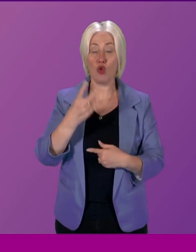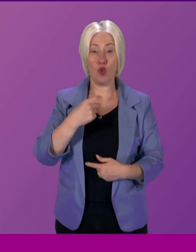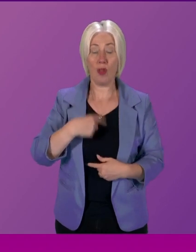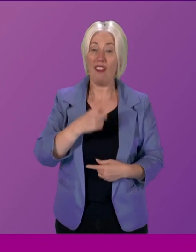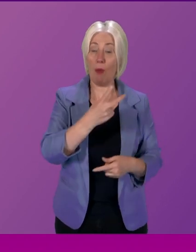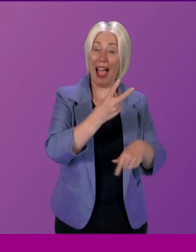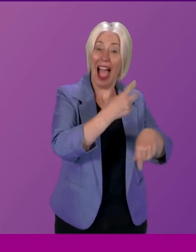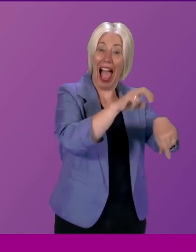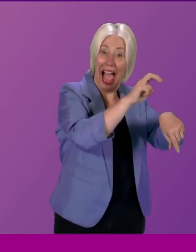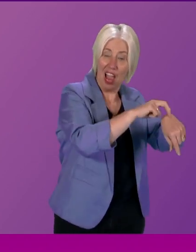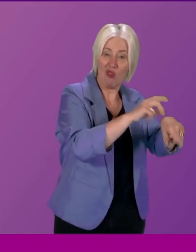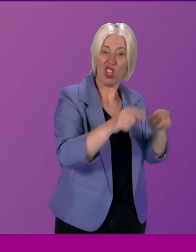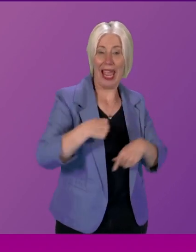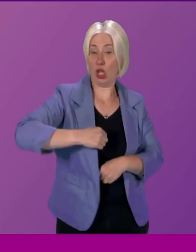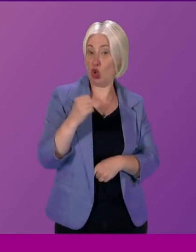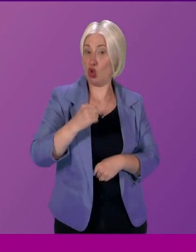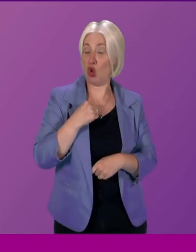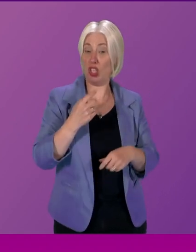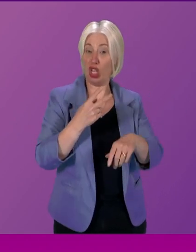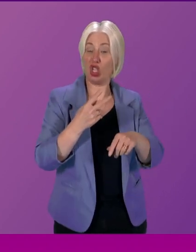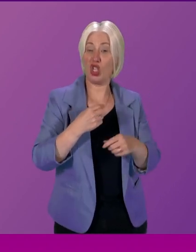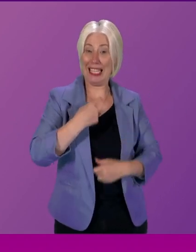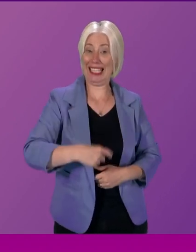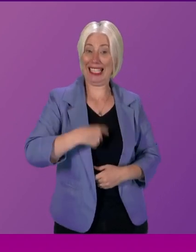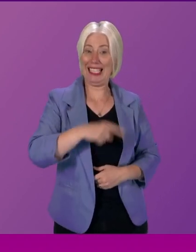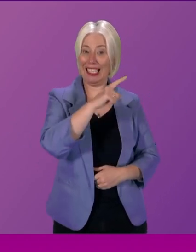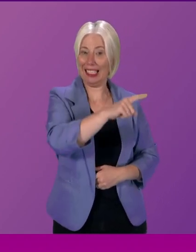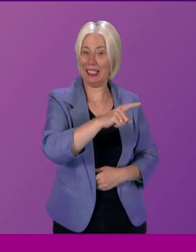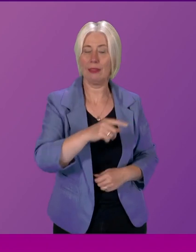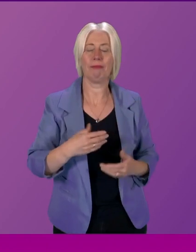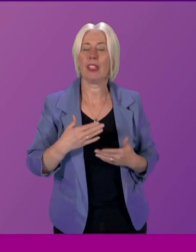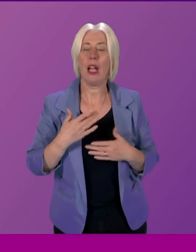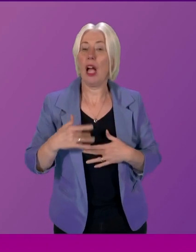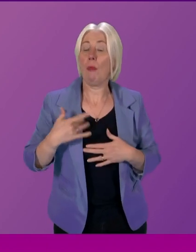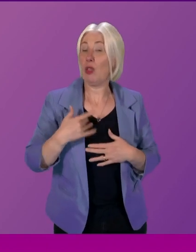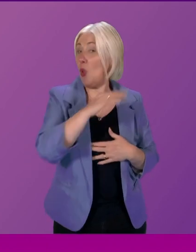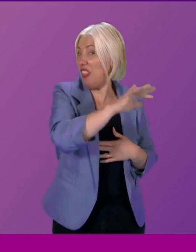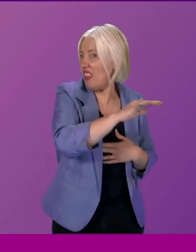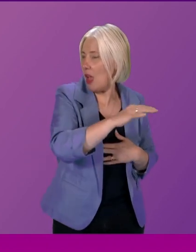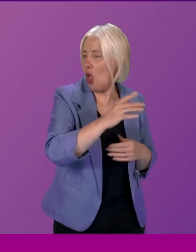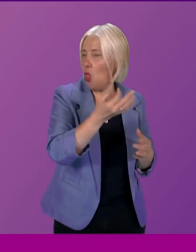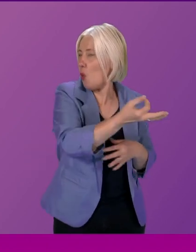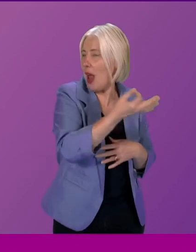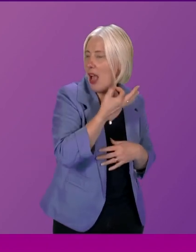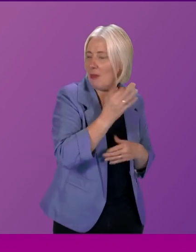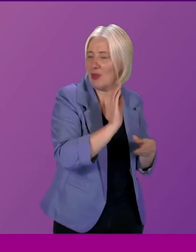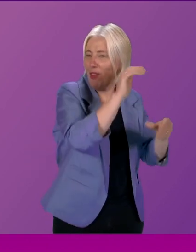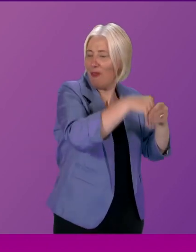someone who holds Irish citizenship although not living on the island of Ireland I don't expect to be asked to join a citizens panel there anytime soon and I think it was Maurice Golden